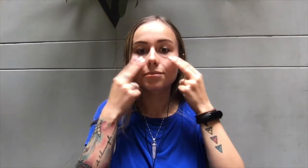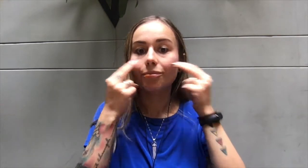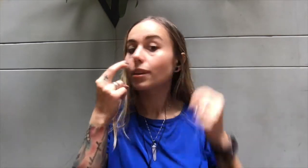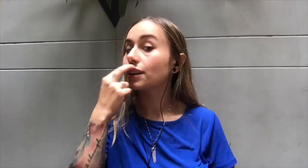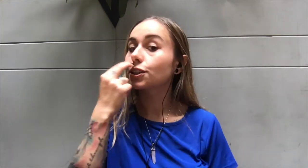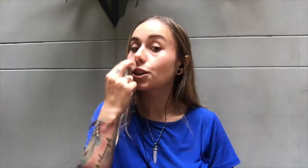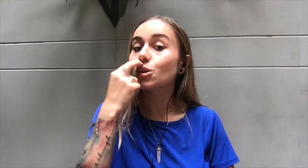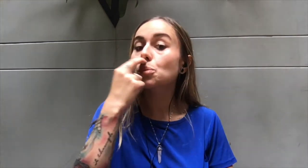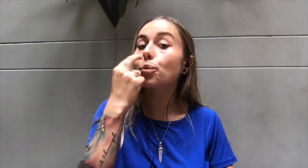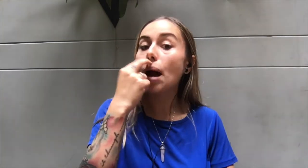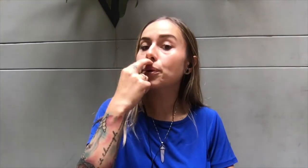Under the nose, properly.